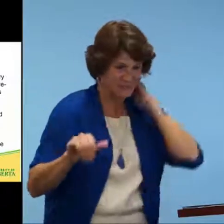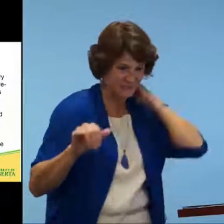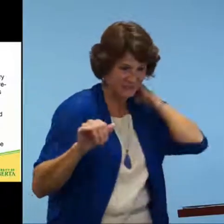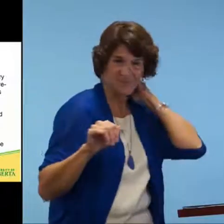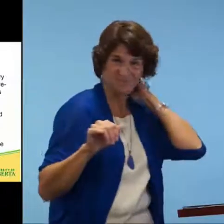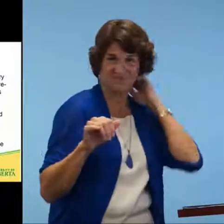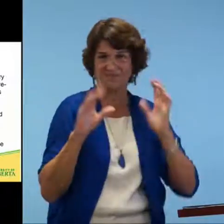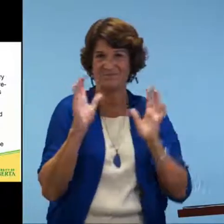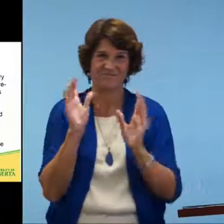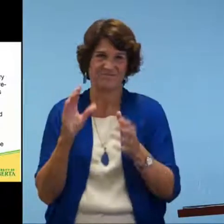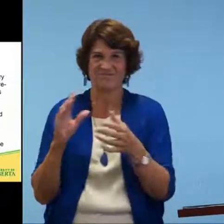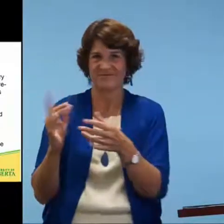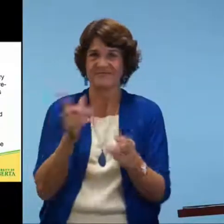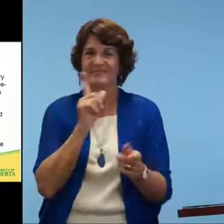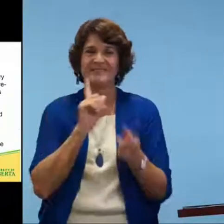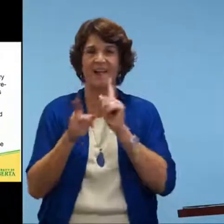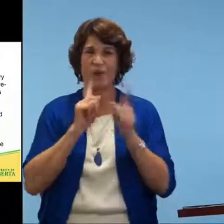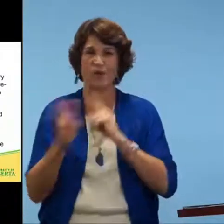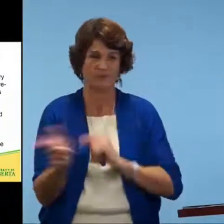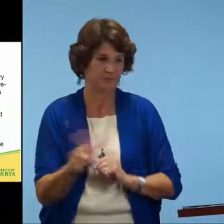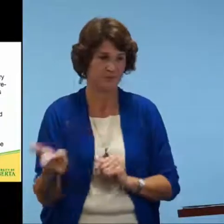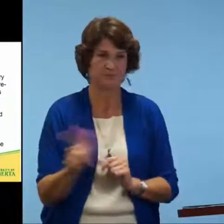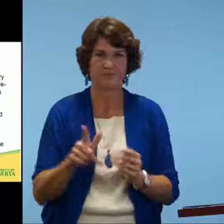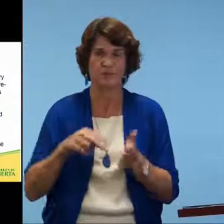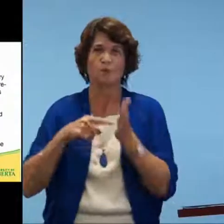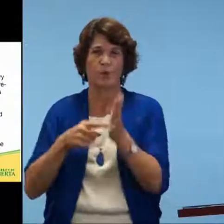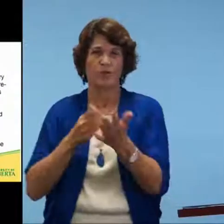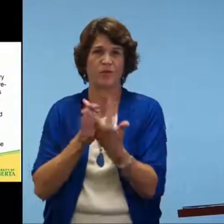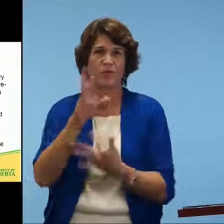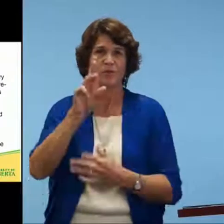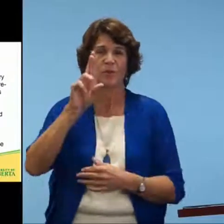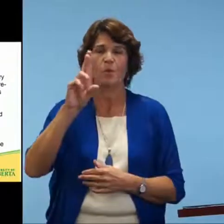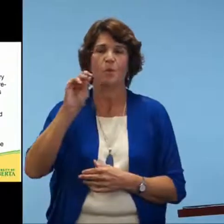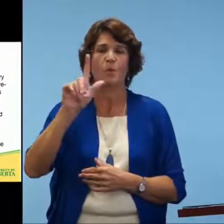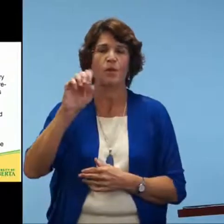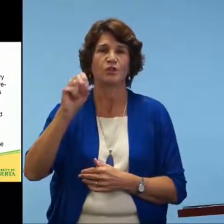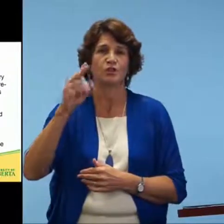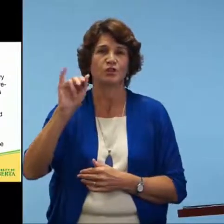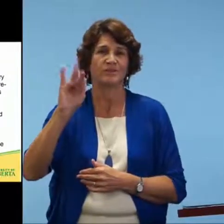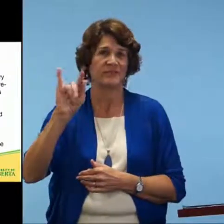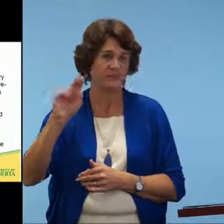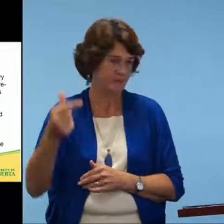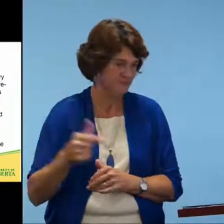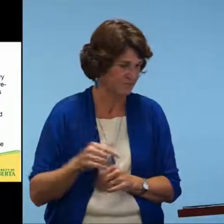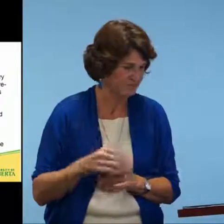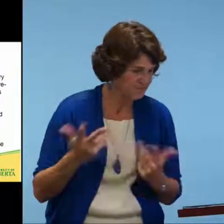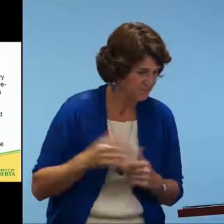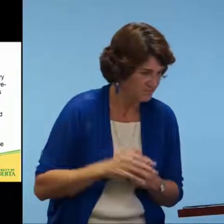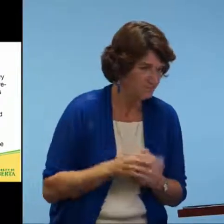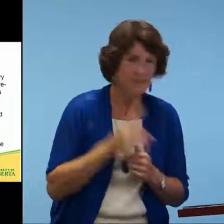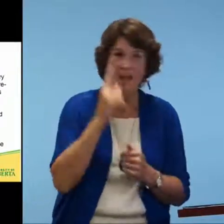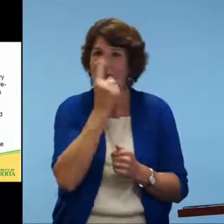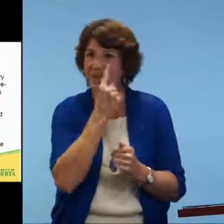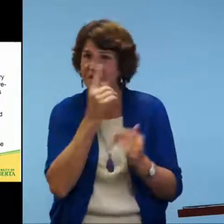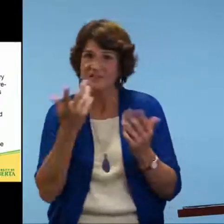people involved in the conversation and the dialogue back and forth. Again, through role shifting, can the child discern